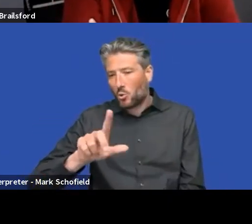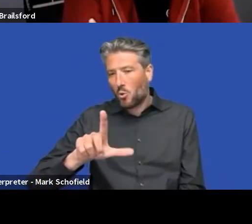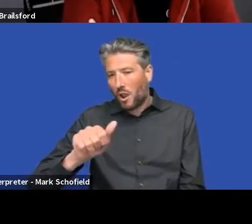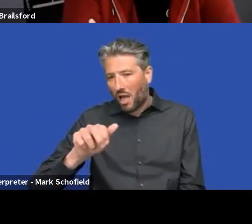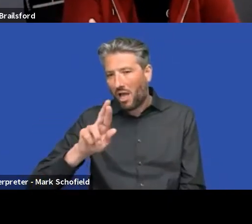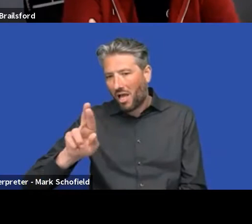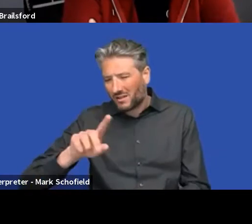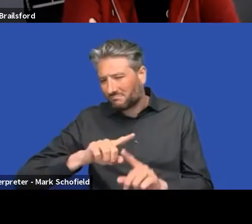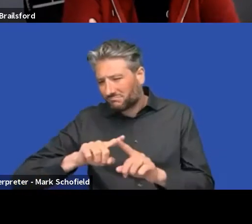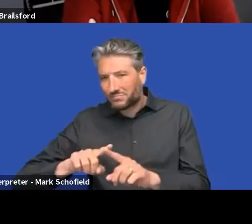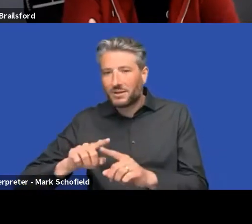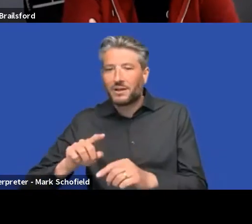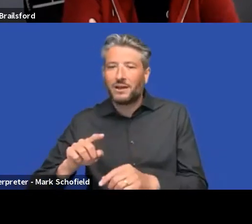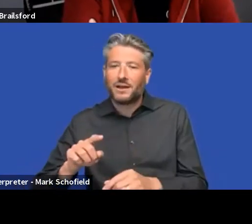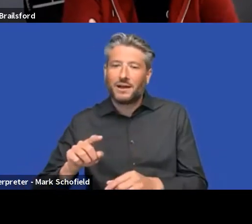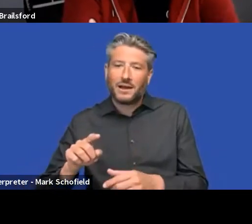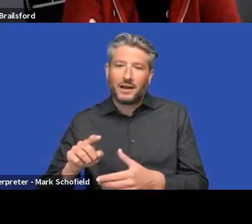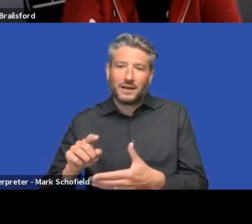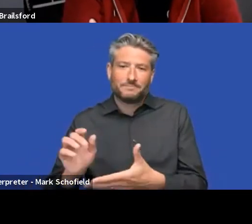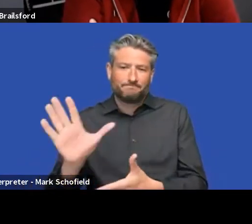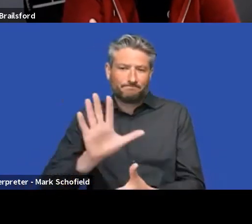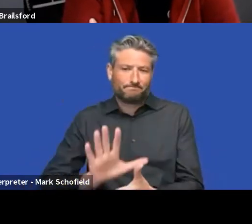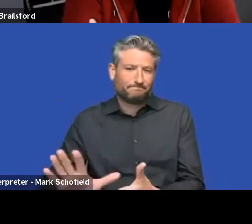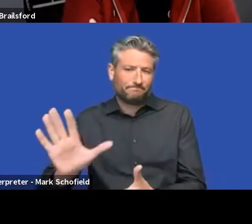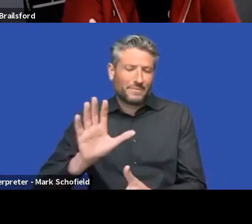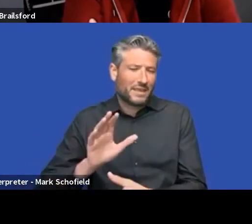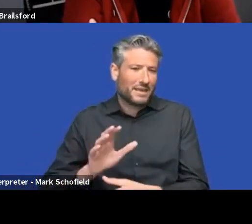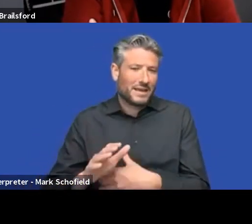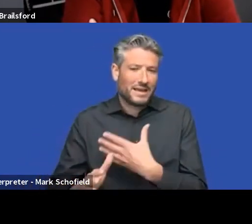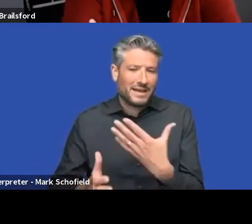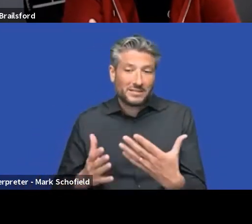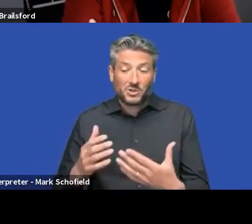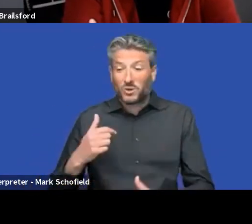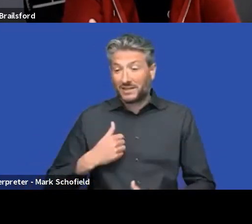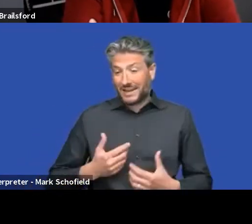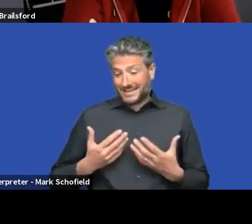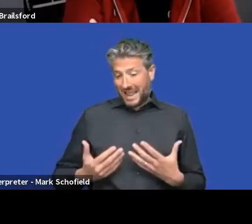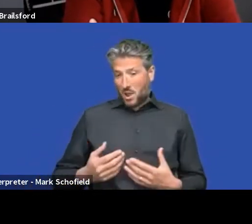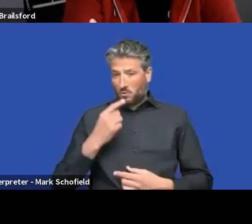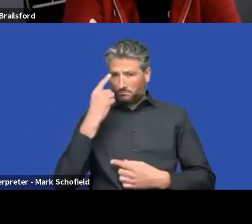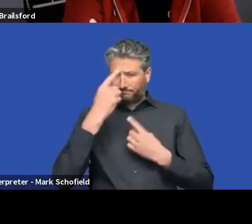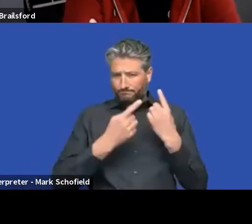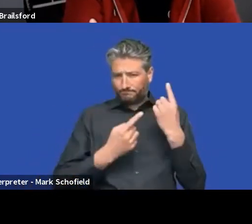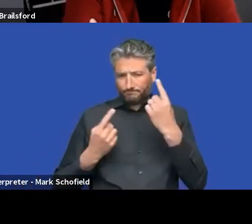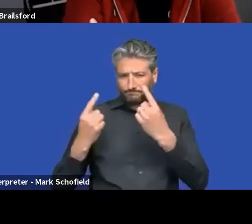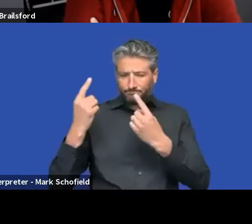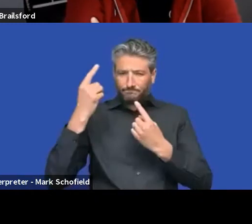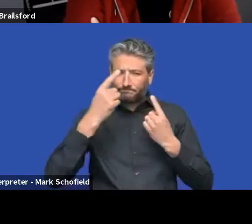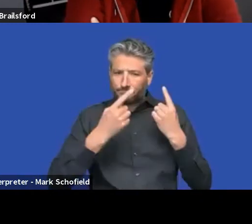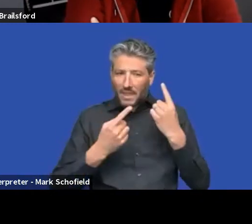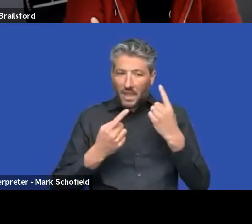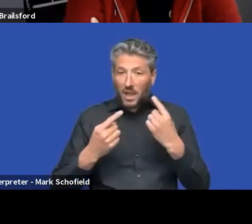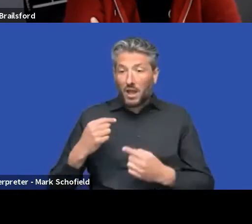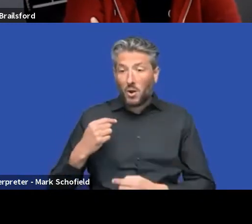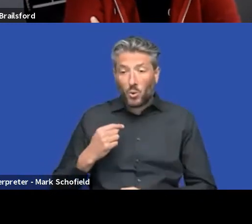part of this exploration phase, we have, we have talked to, to different developers and agencies